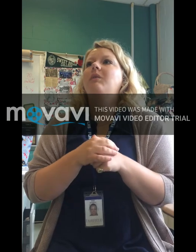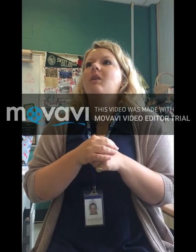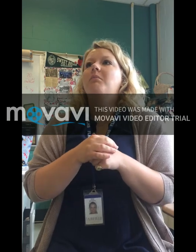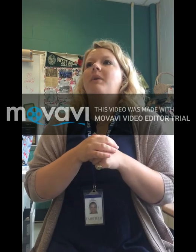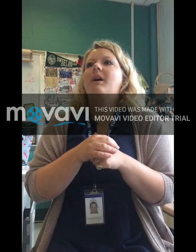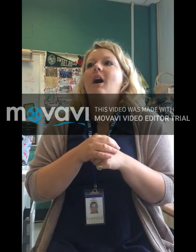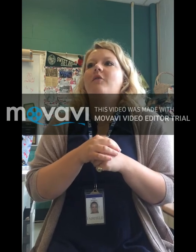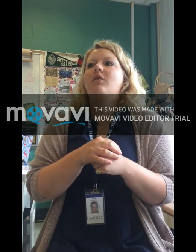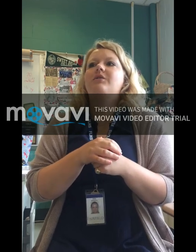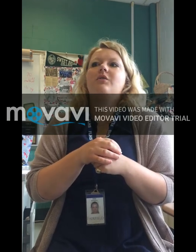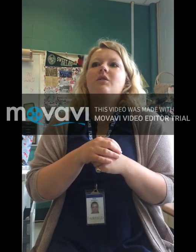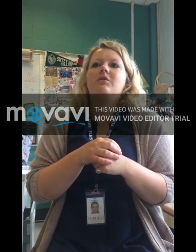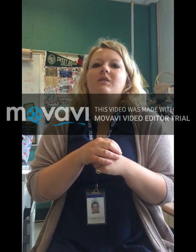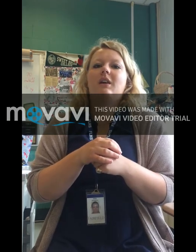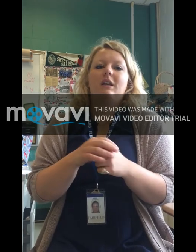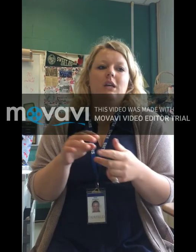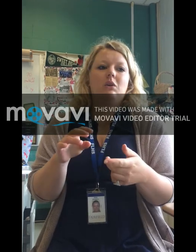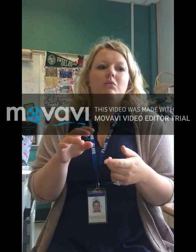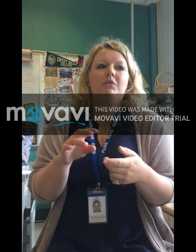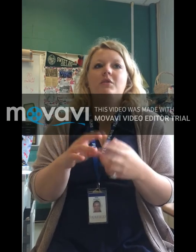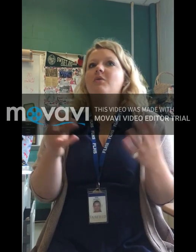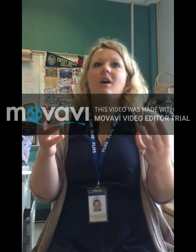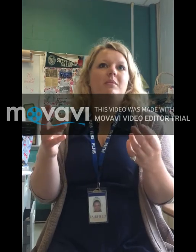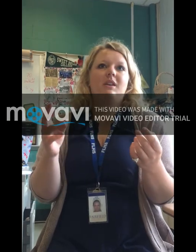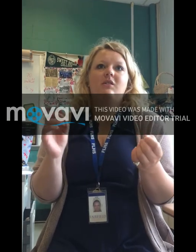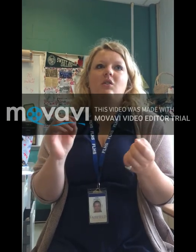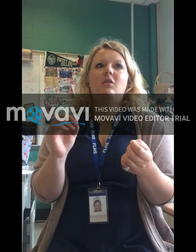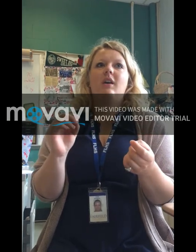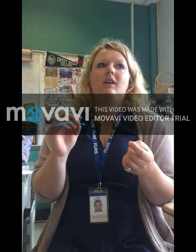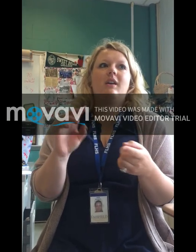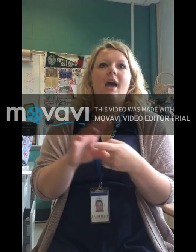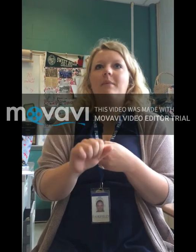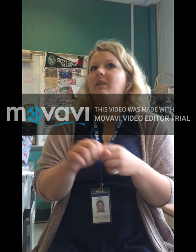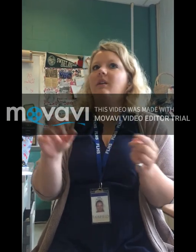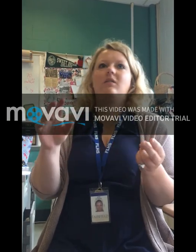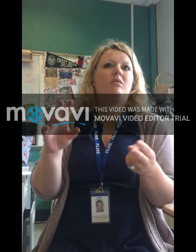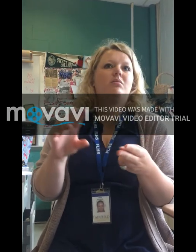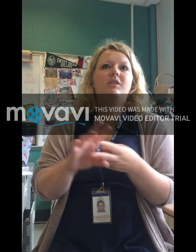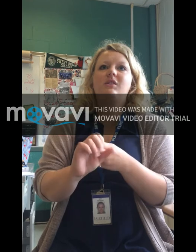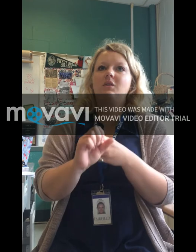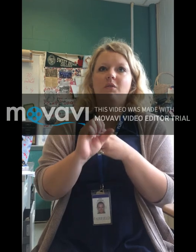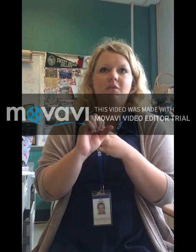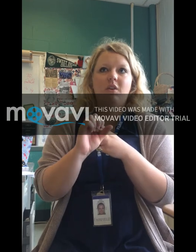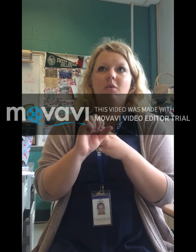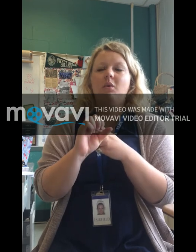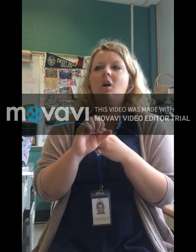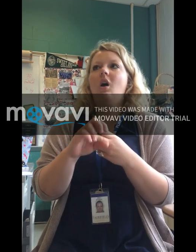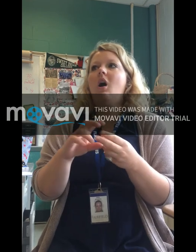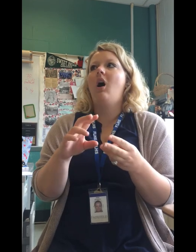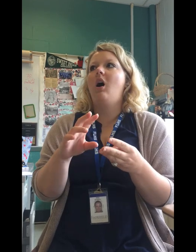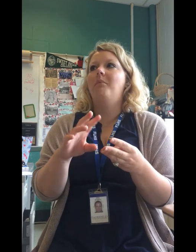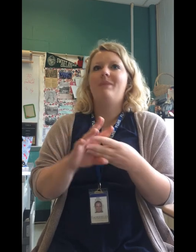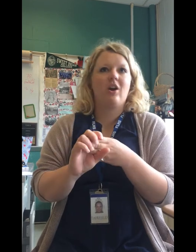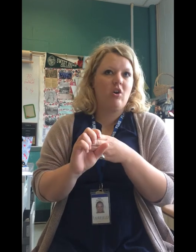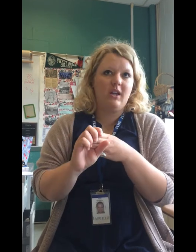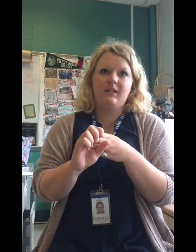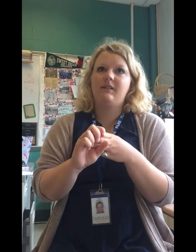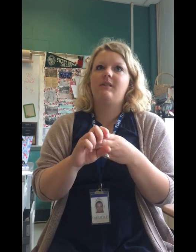But I've also used like review companies, so like Kaplan, Princeton Review, Barron's